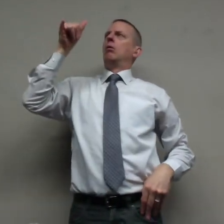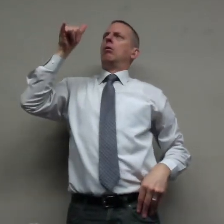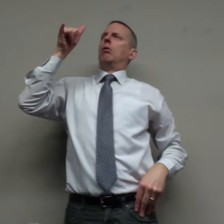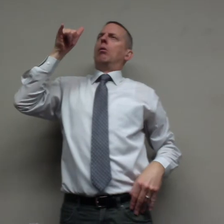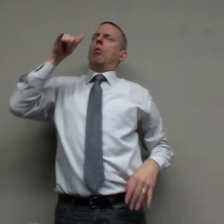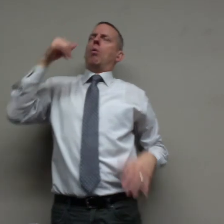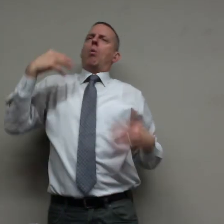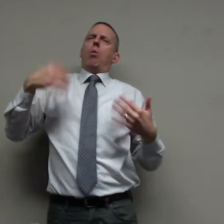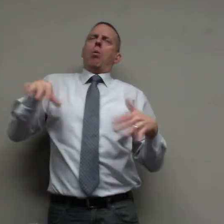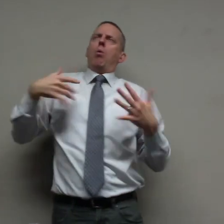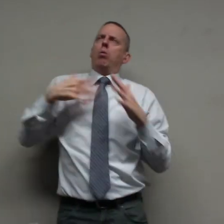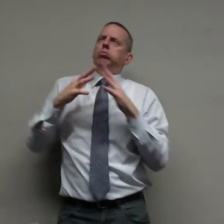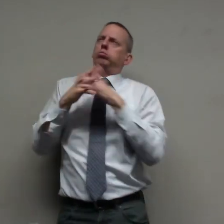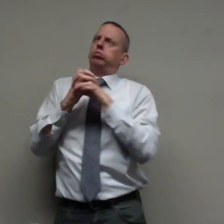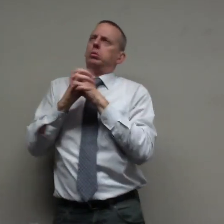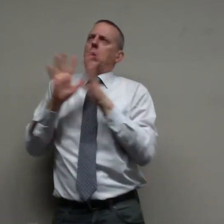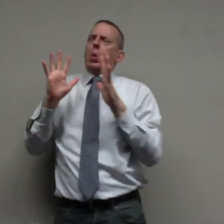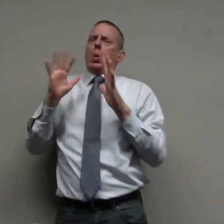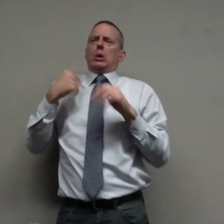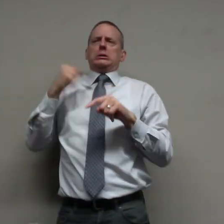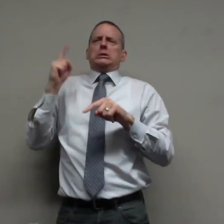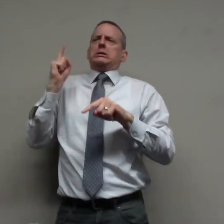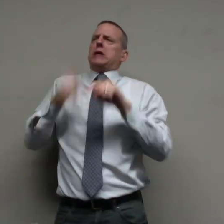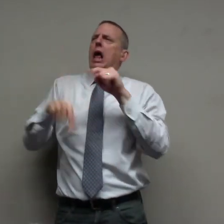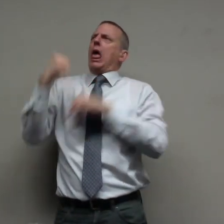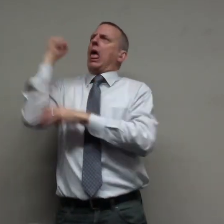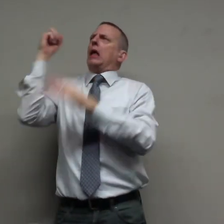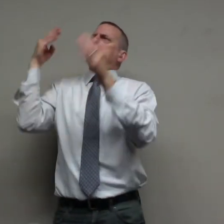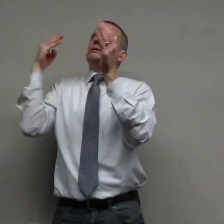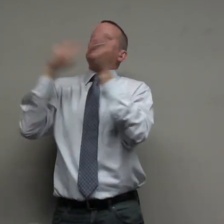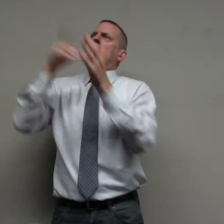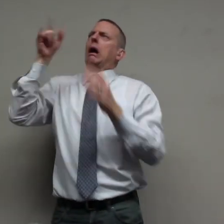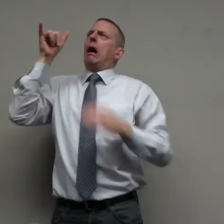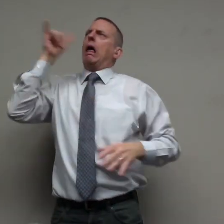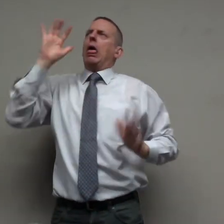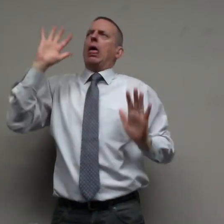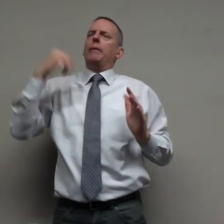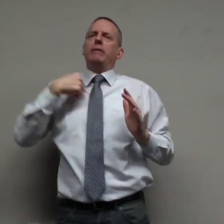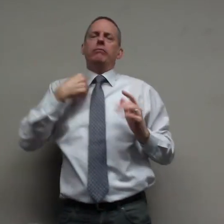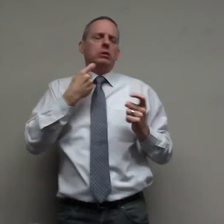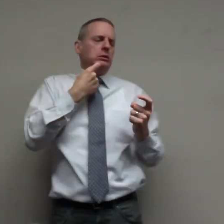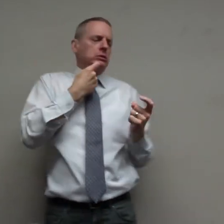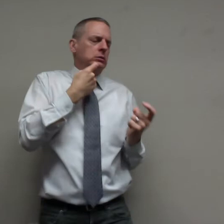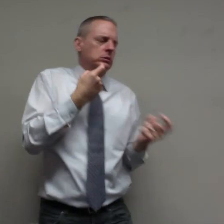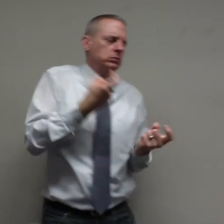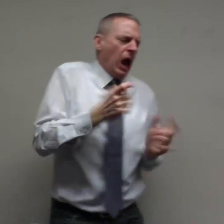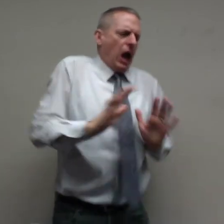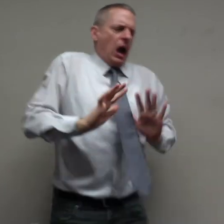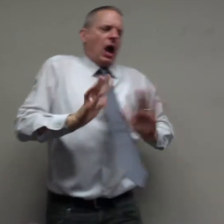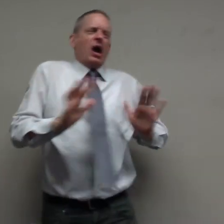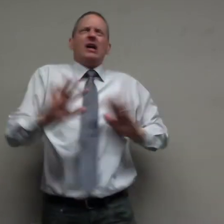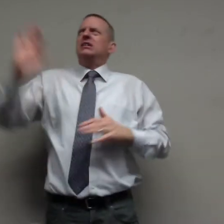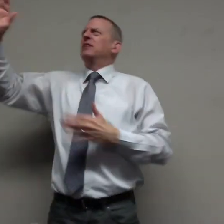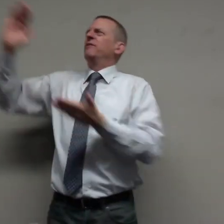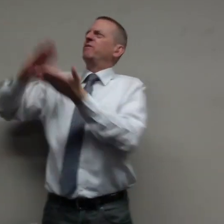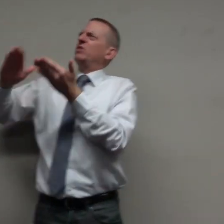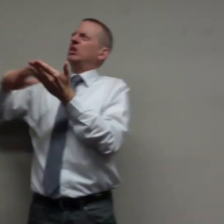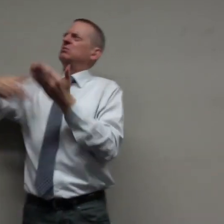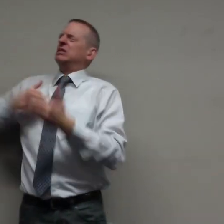is thinking that somebody is so amazing that I cannot rebel against them they are so amazing I cannot sin and